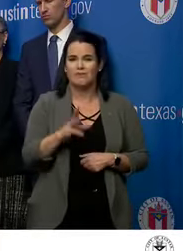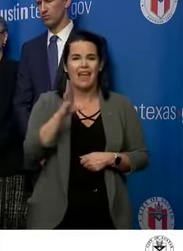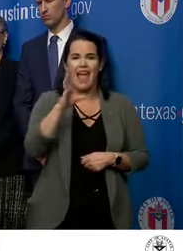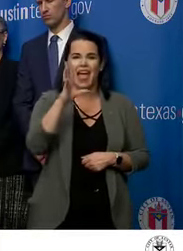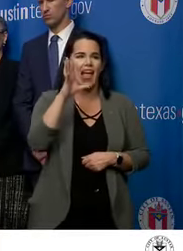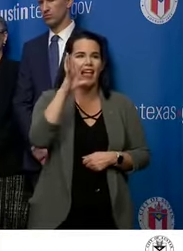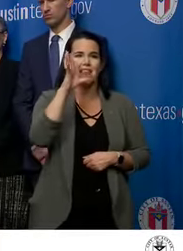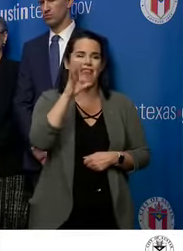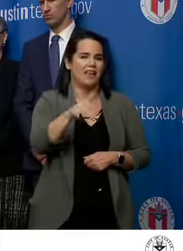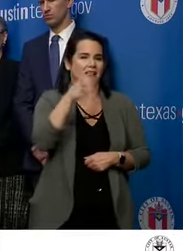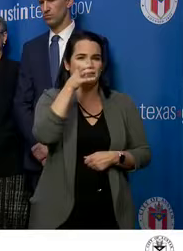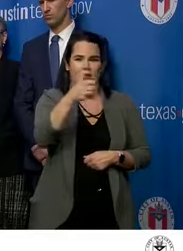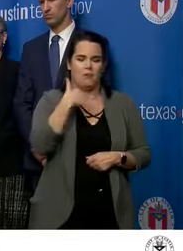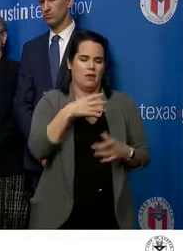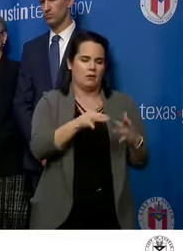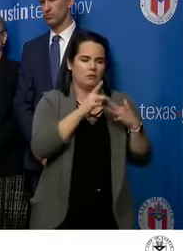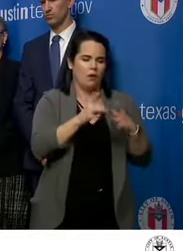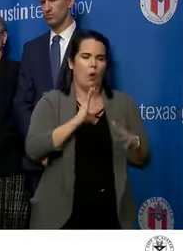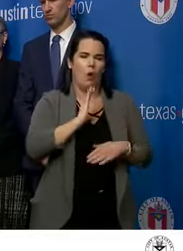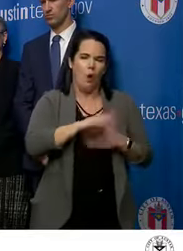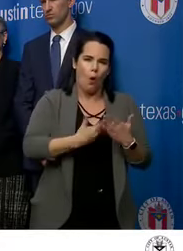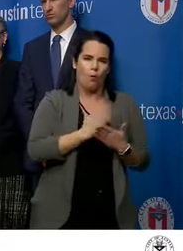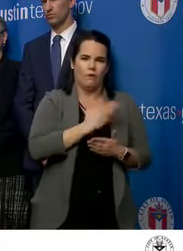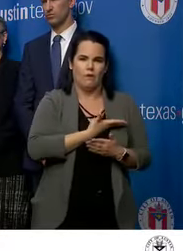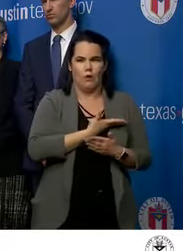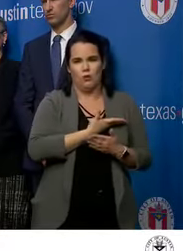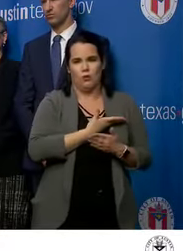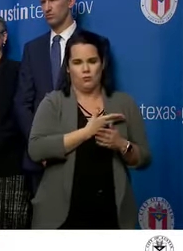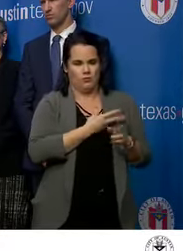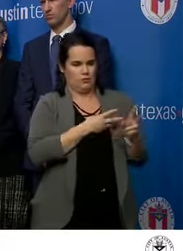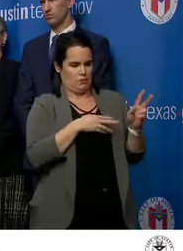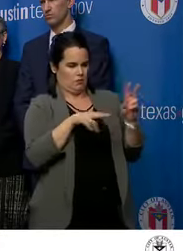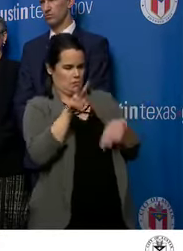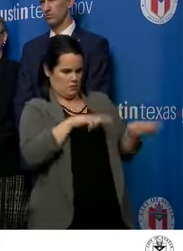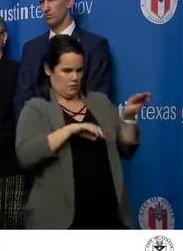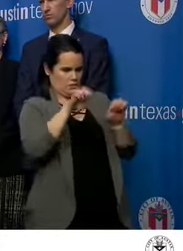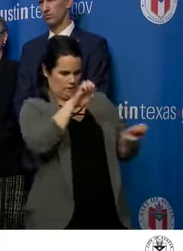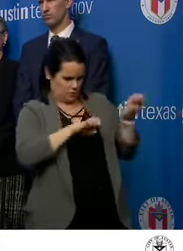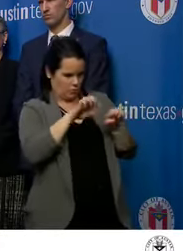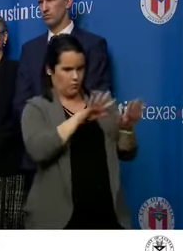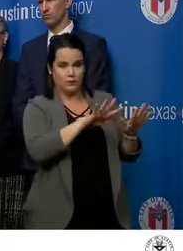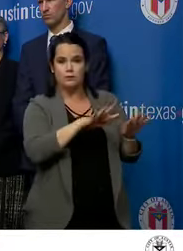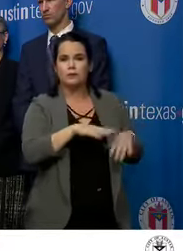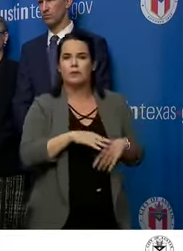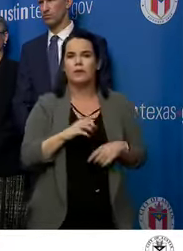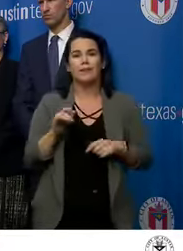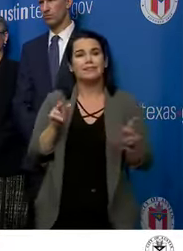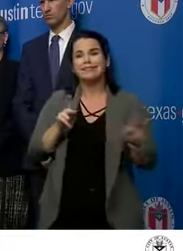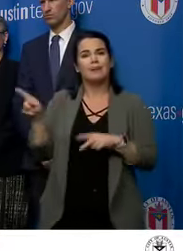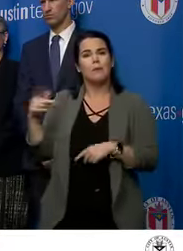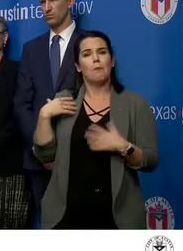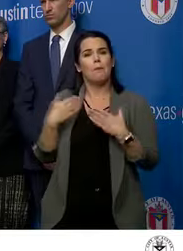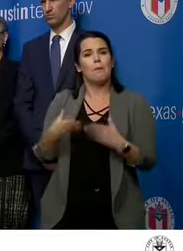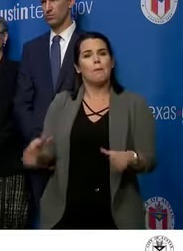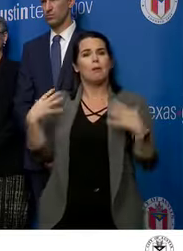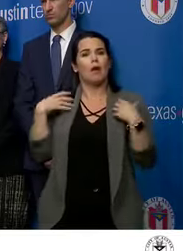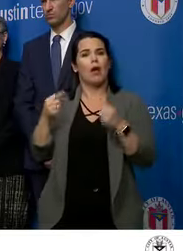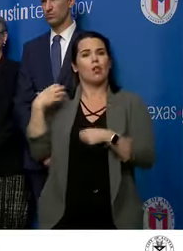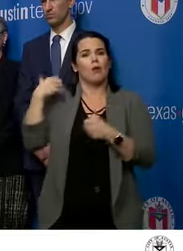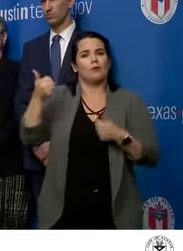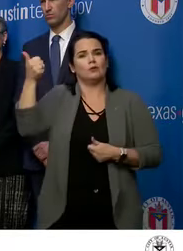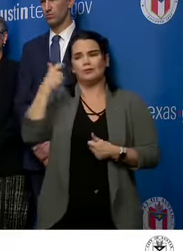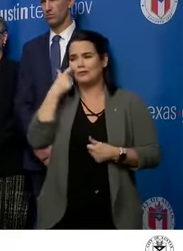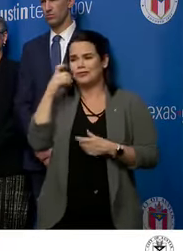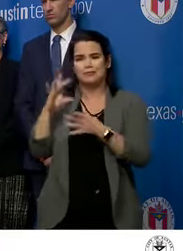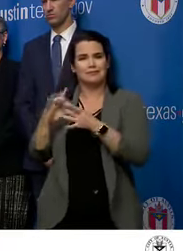principle for for all of the evaluations. As our public health officers said, at this point there's no